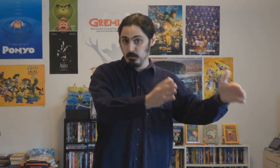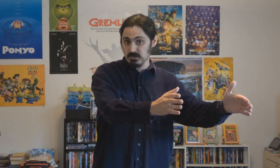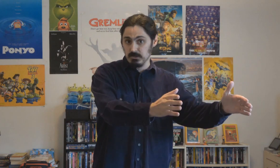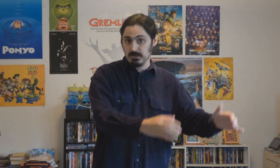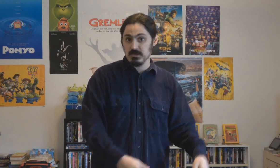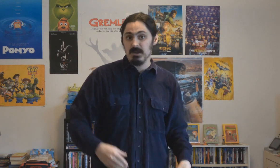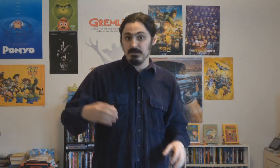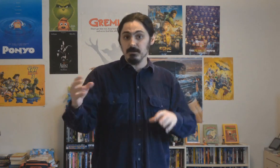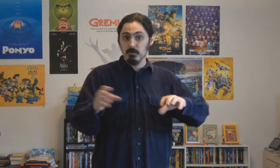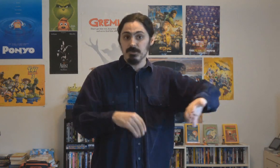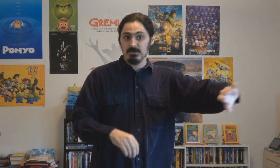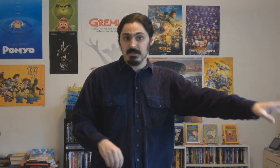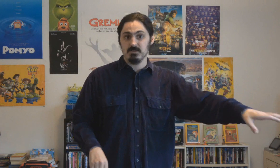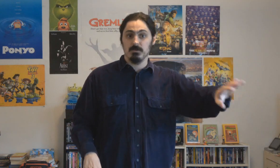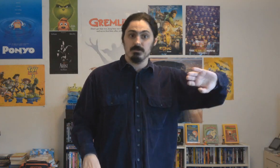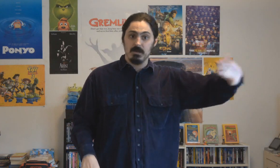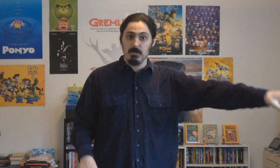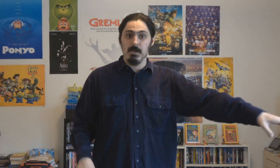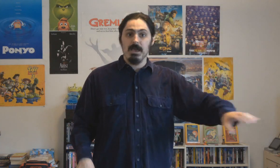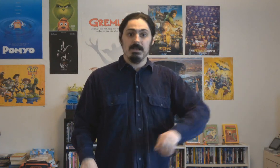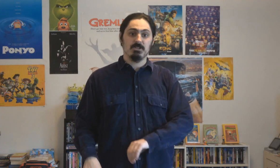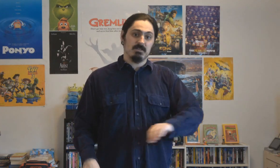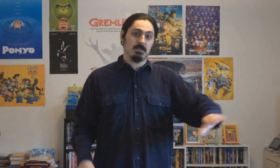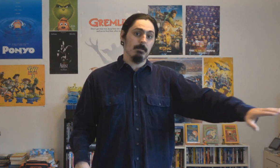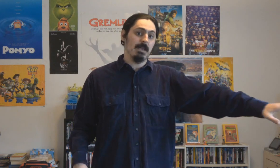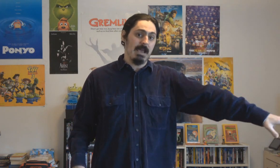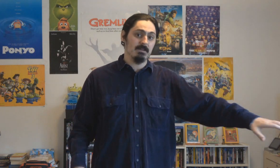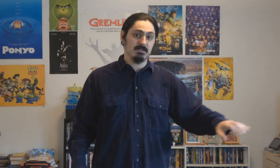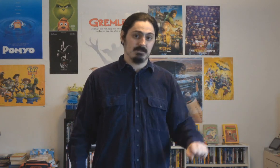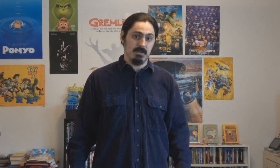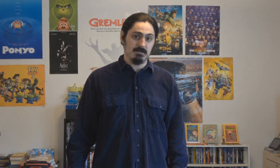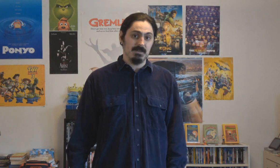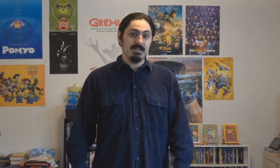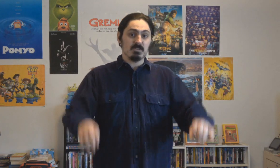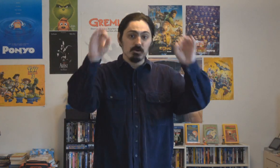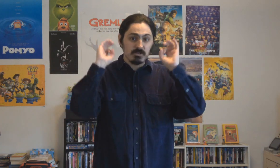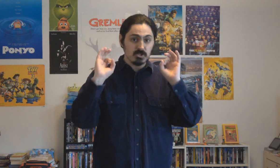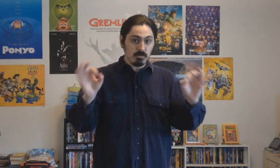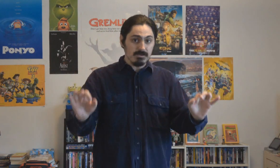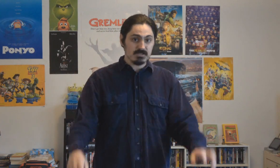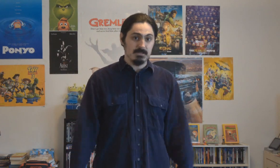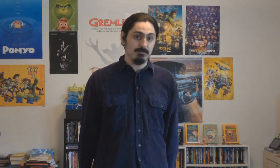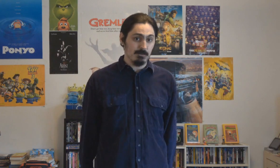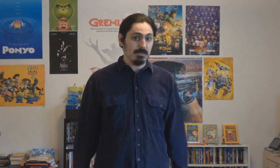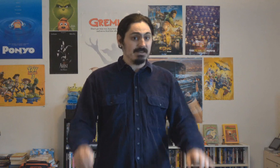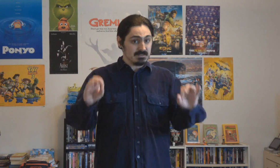boy she likes, if they could move their day to another time as she has to accompany Hannah to this event. It's the most contrived scene in a film that is